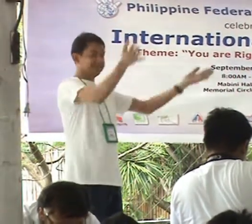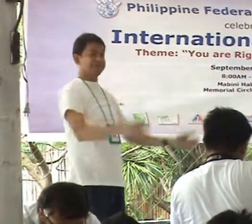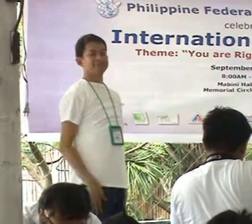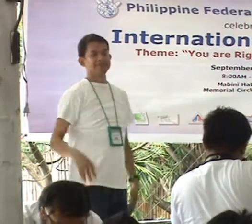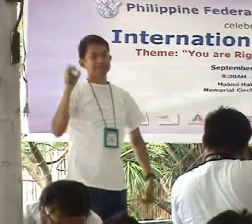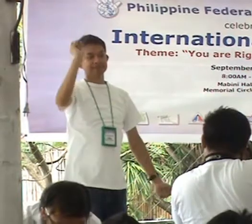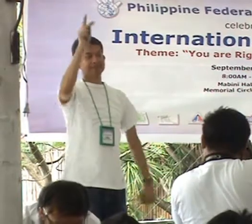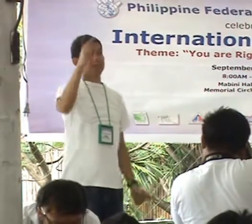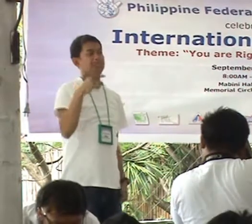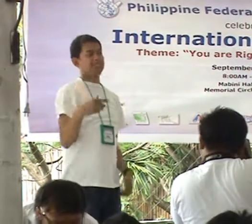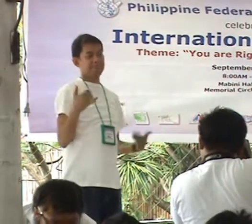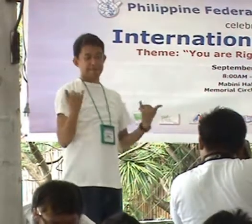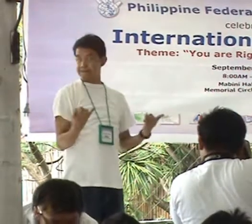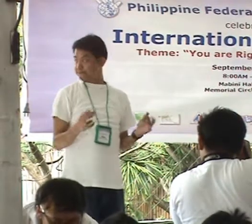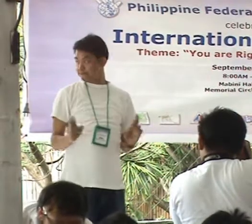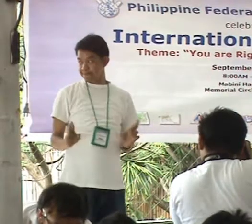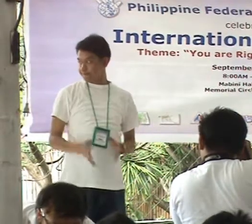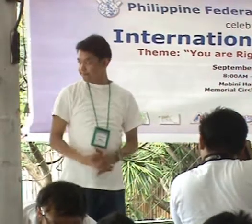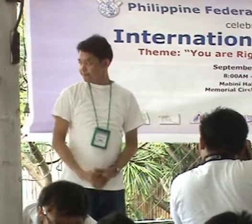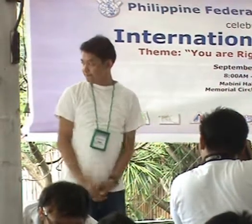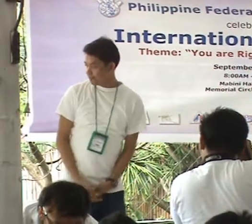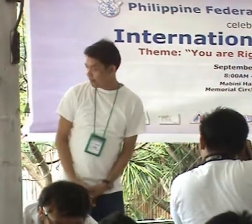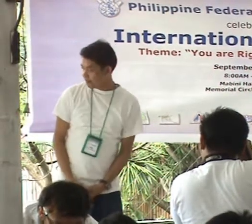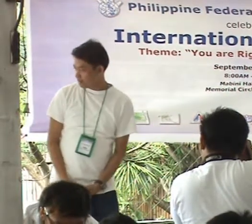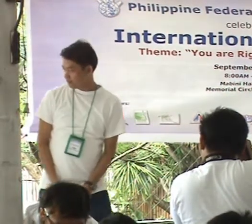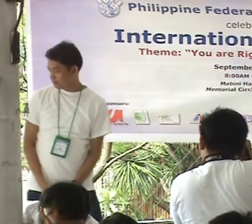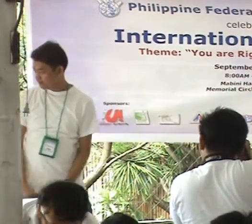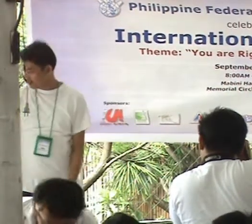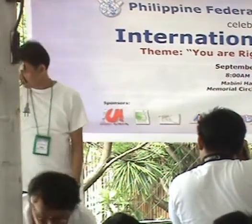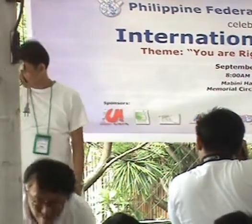So I just want to inform you all. Ngayon,